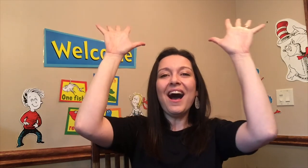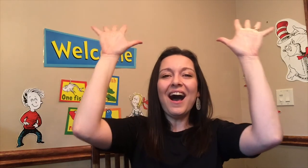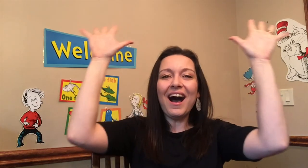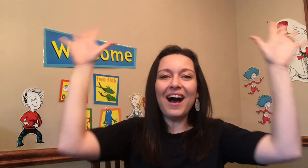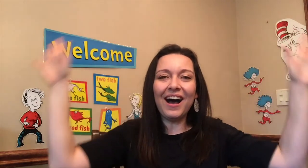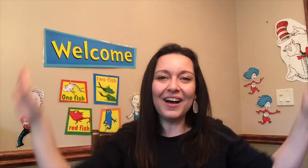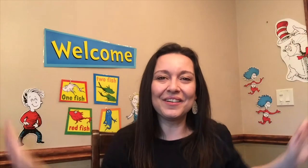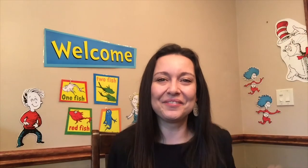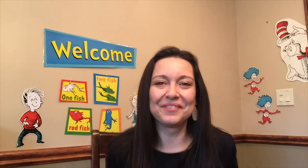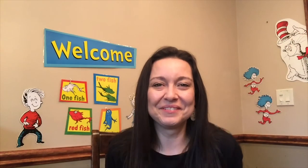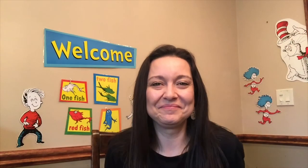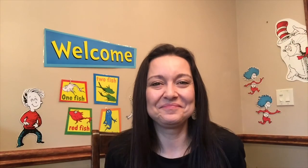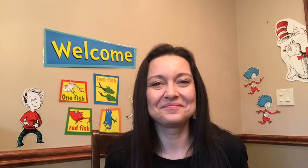again